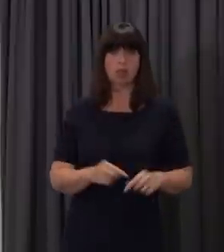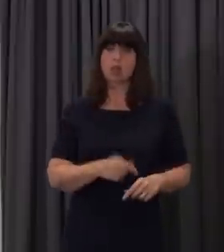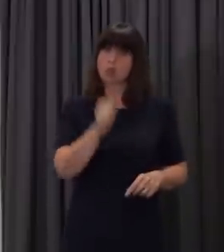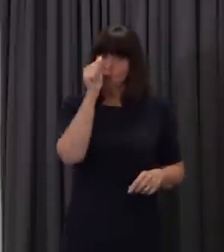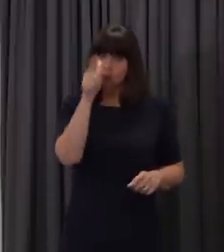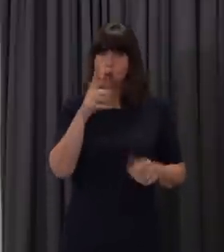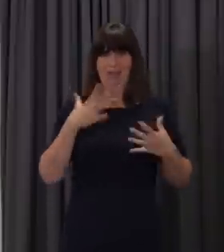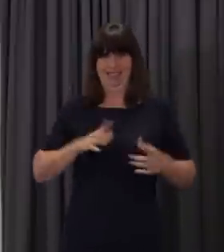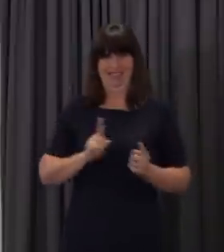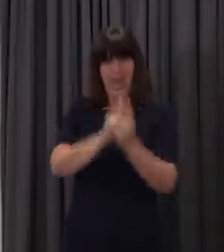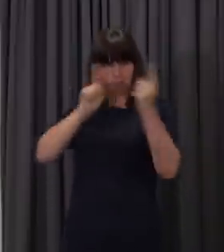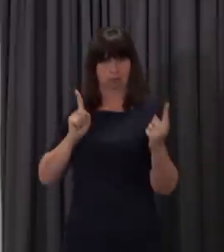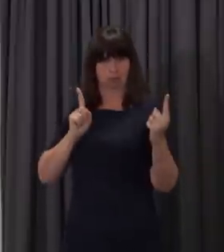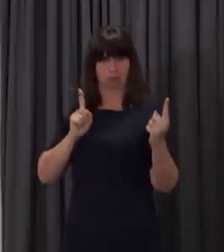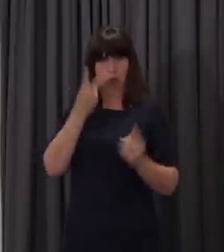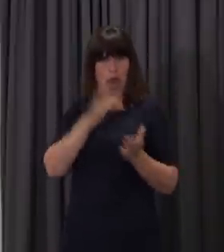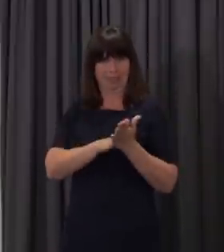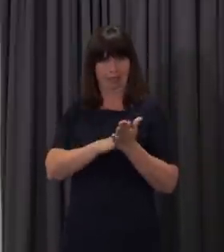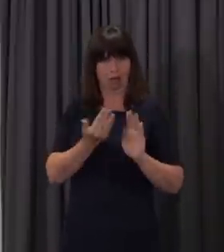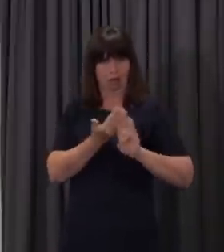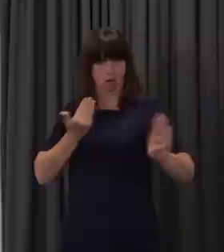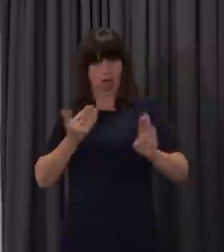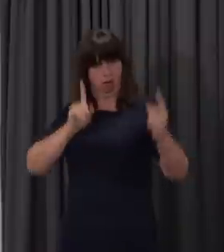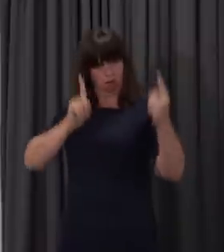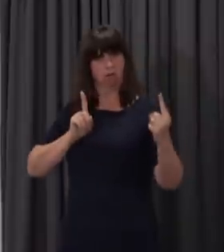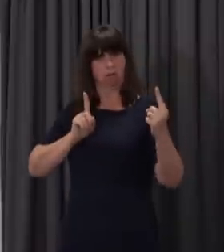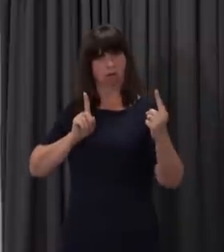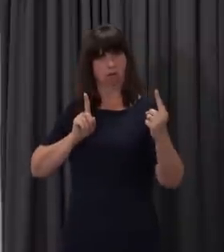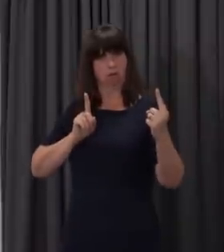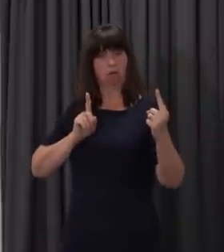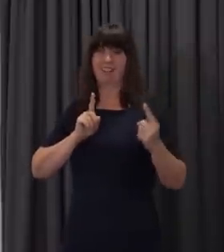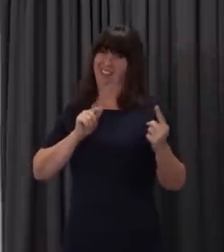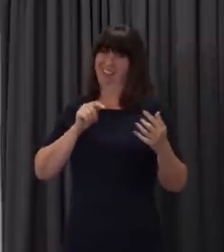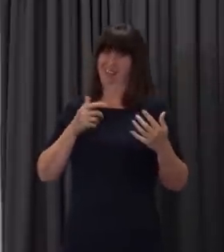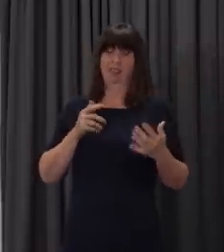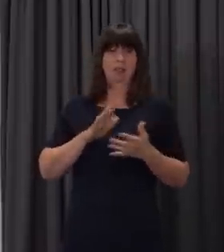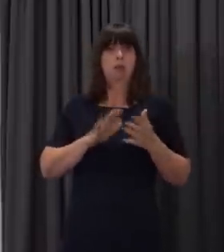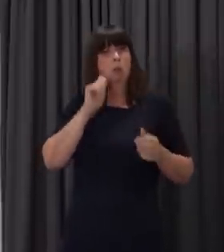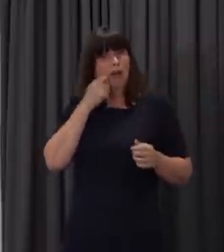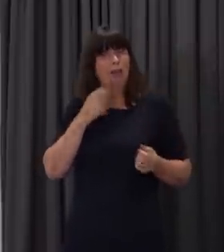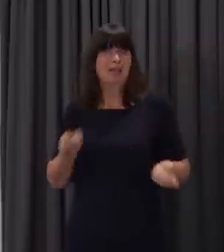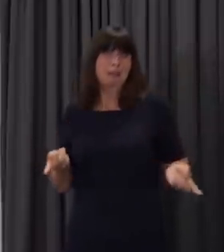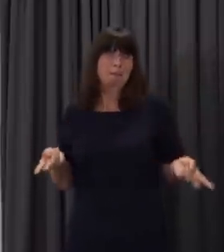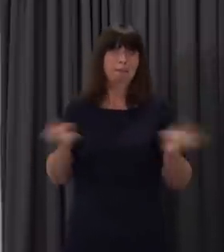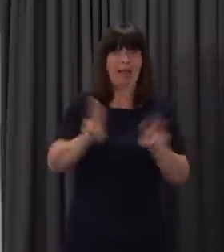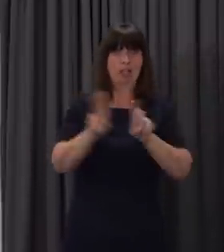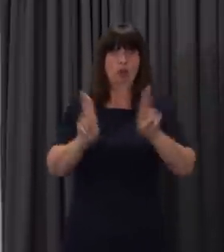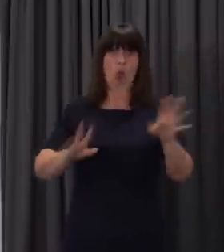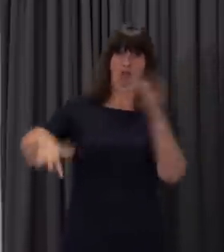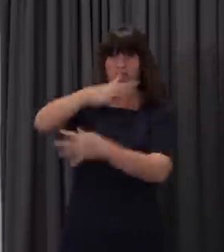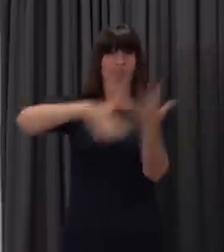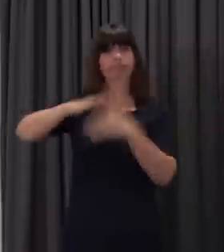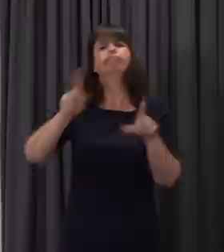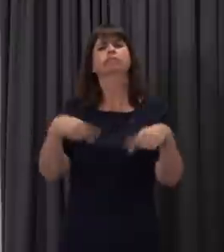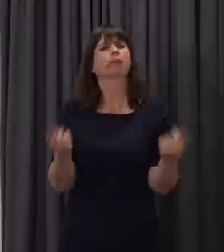around social distancing remain with us, we cannot return to education as it was prior to the pandemic.